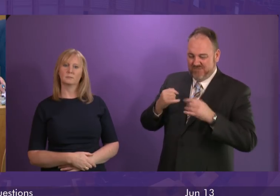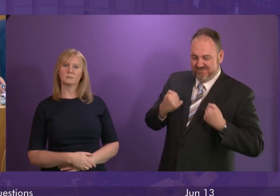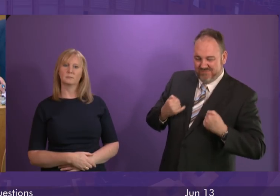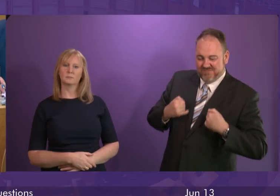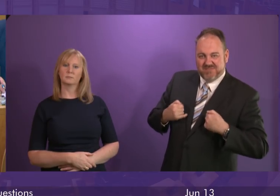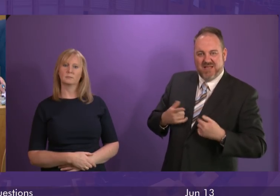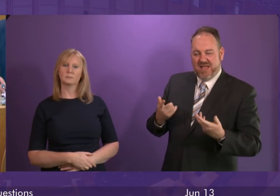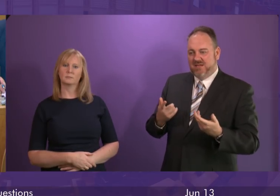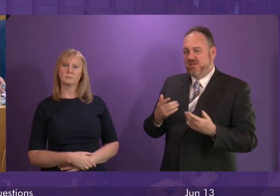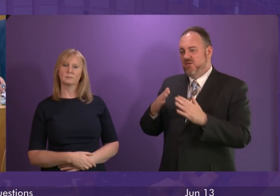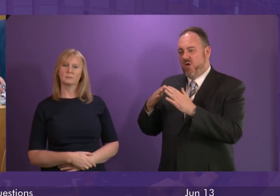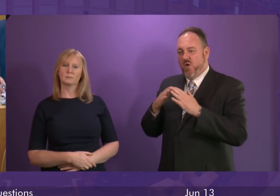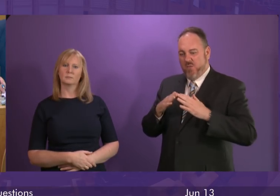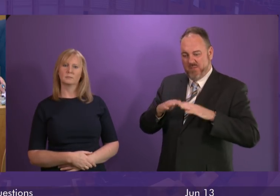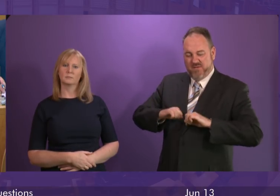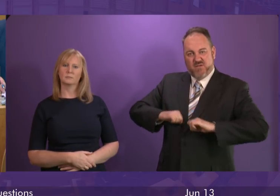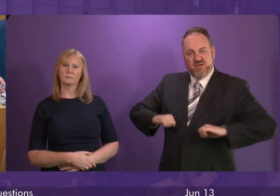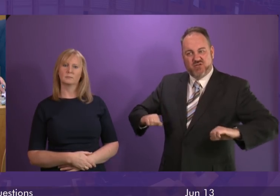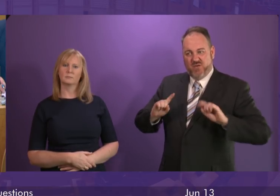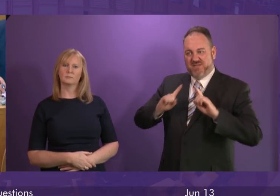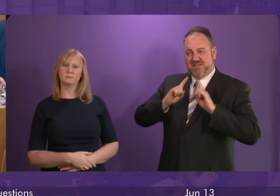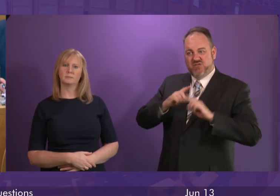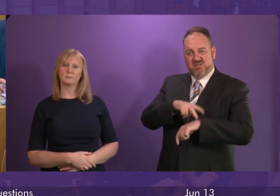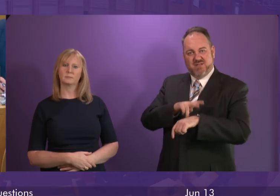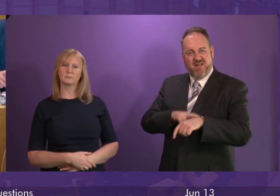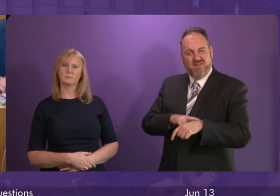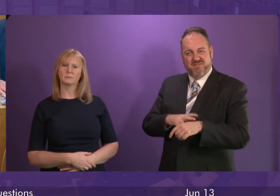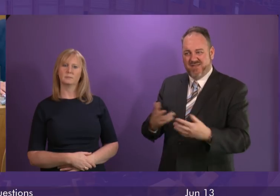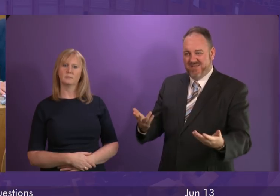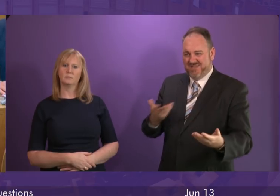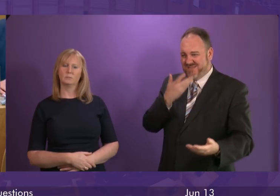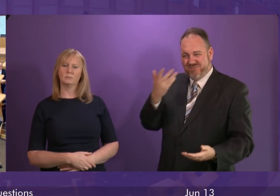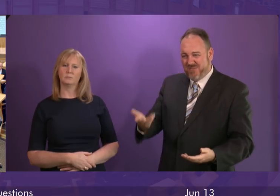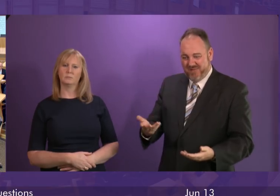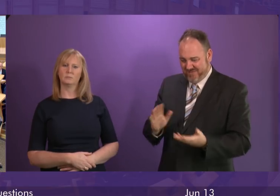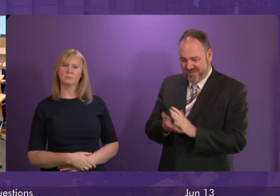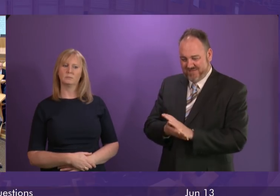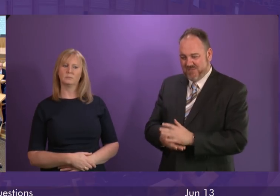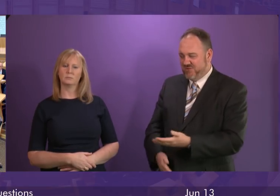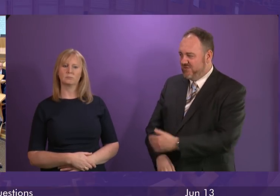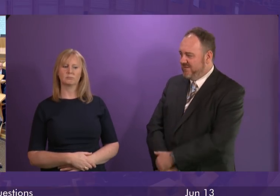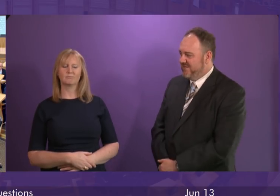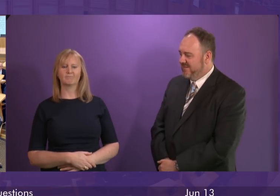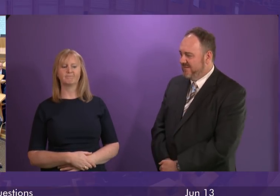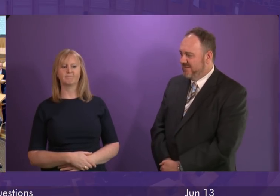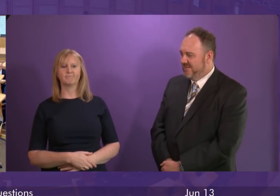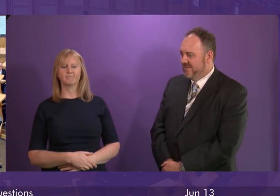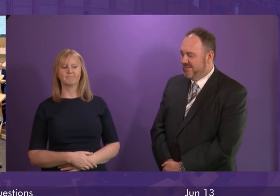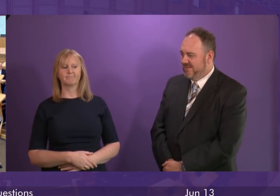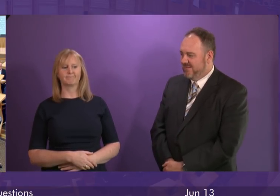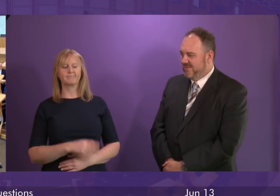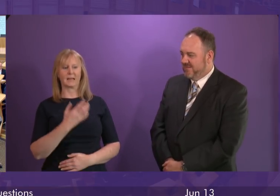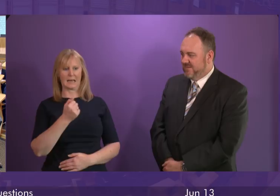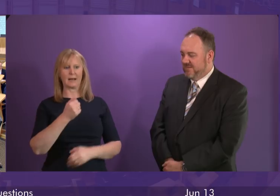to destroy their home furniture. First Minister, what century is this? First Minister. This is an issue in different